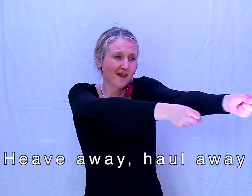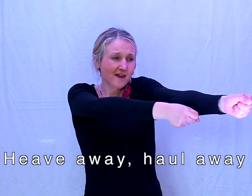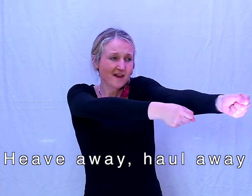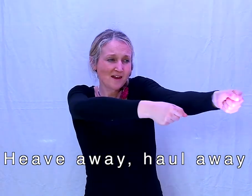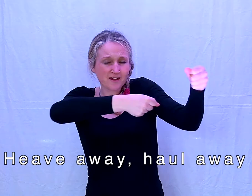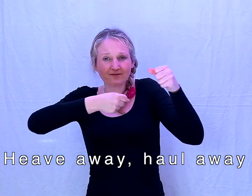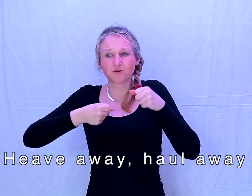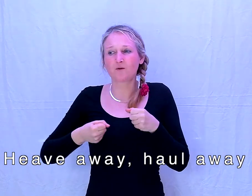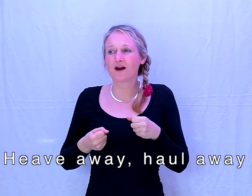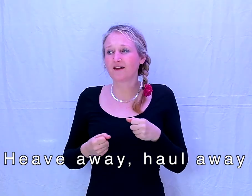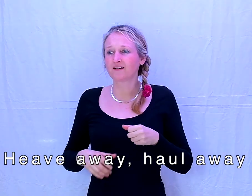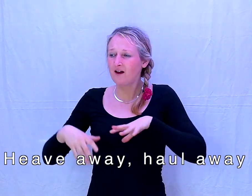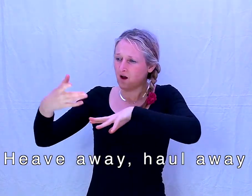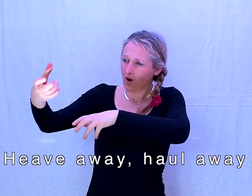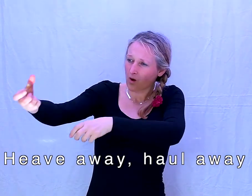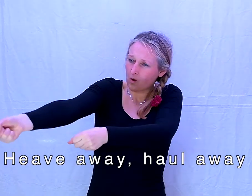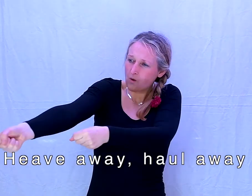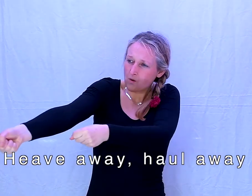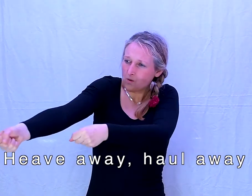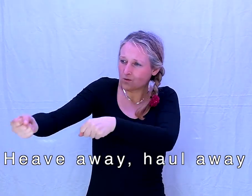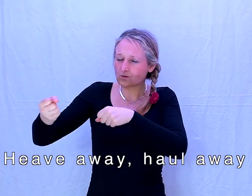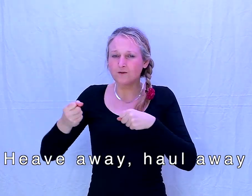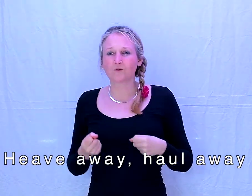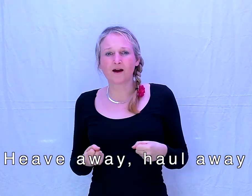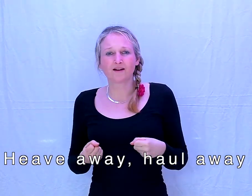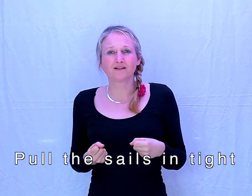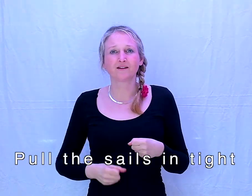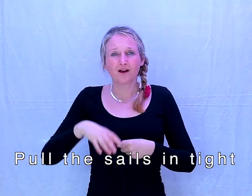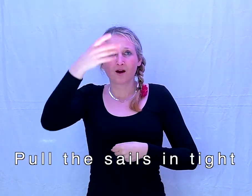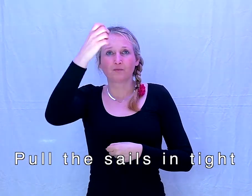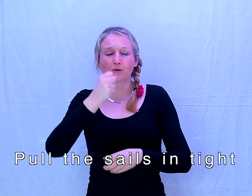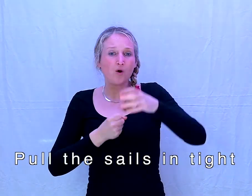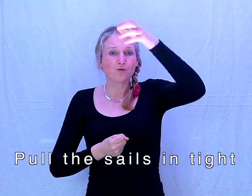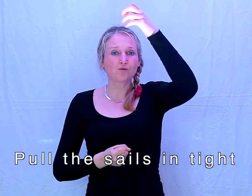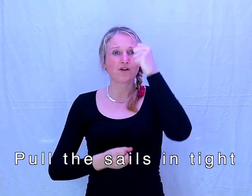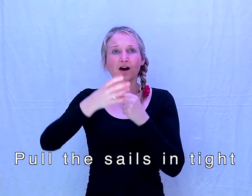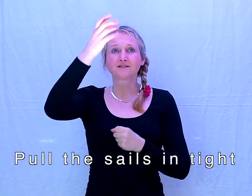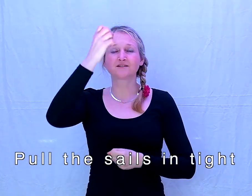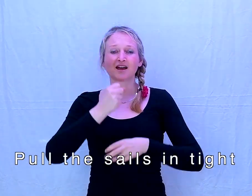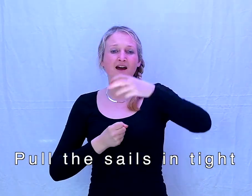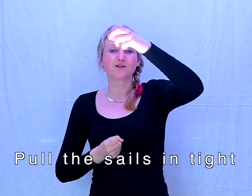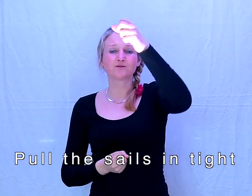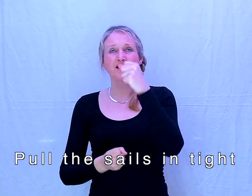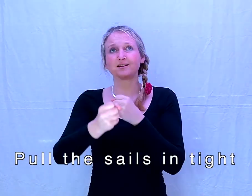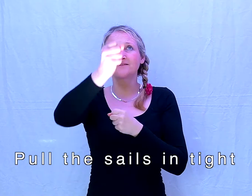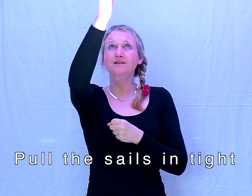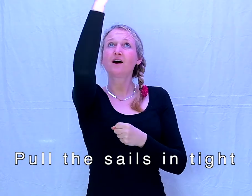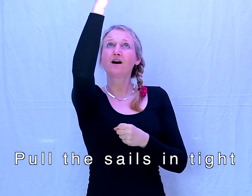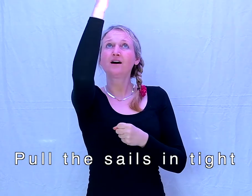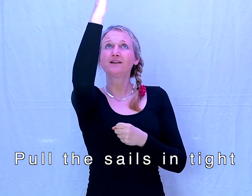Heave away, haul away, pull the sails in tight.